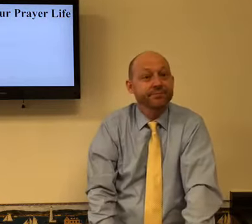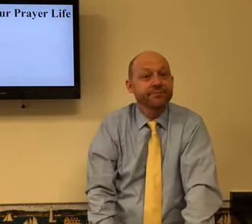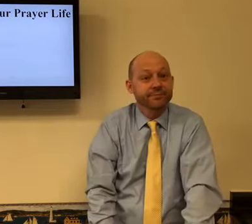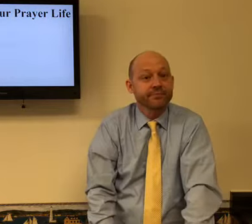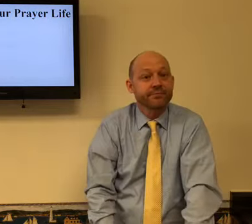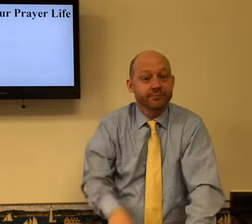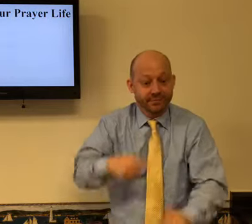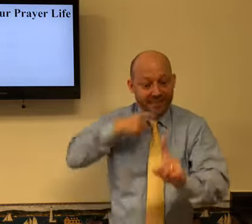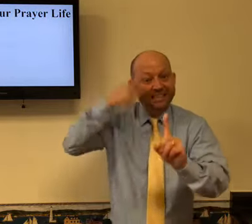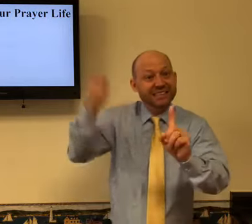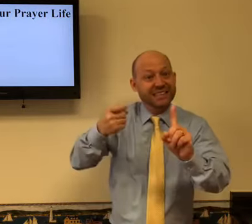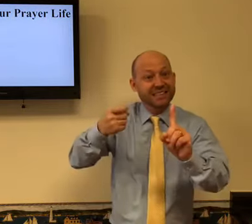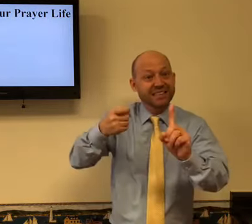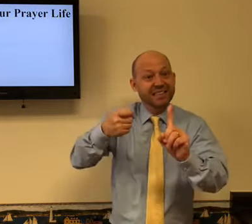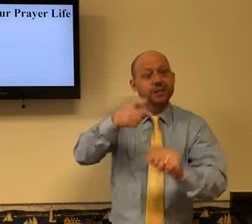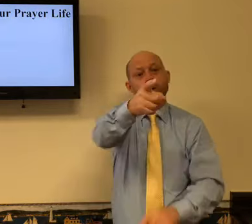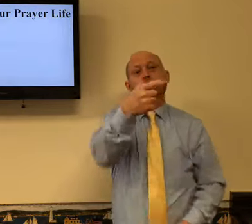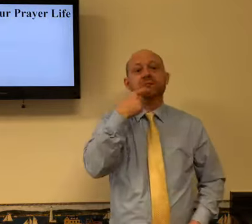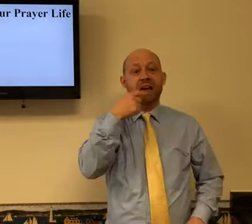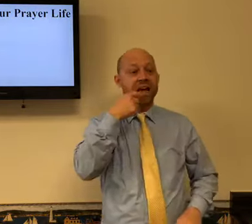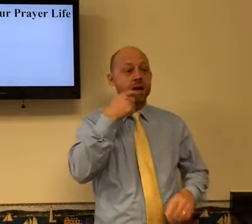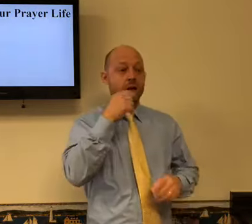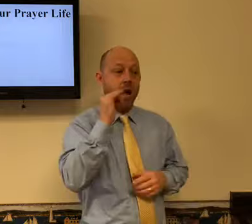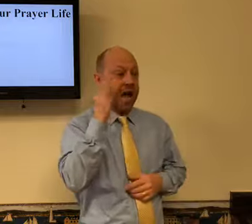rock instead of speaking to it, he sinned. He disobeyed God.